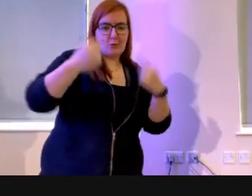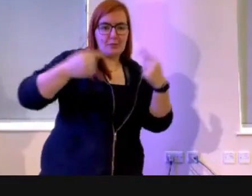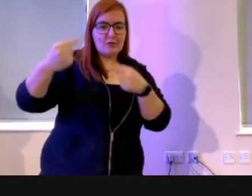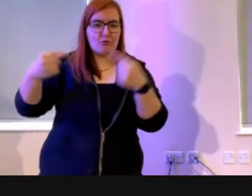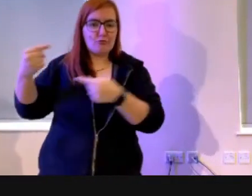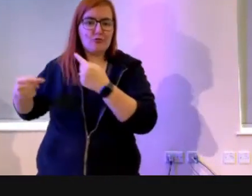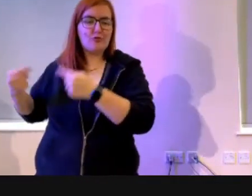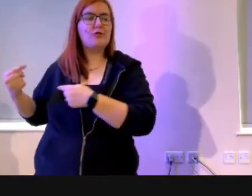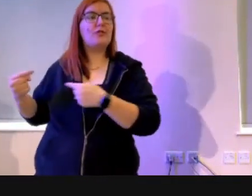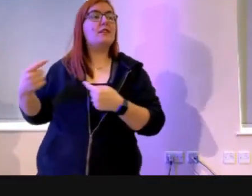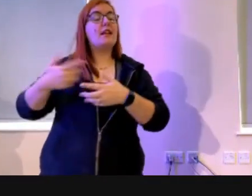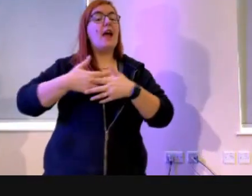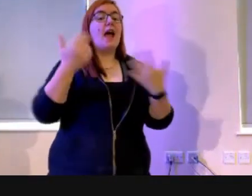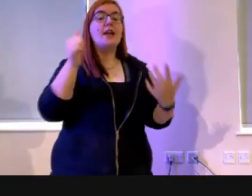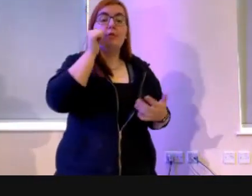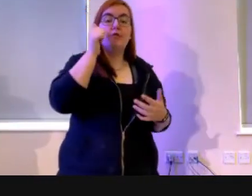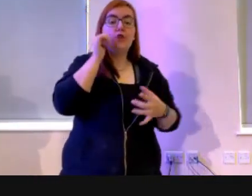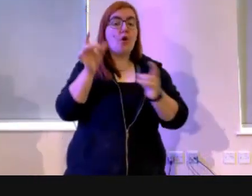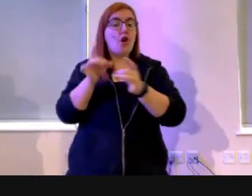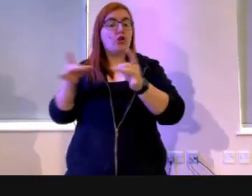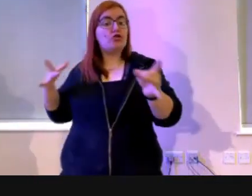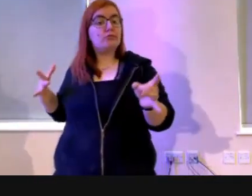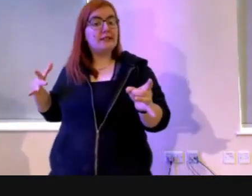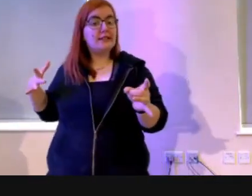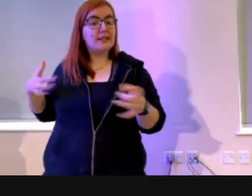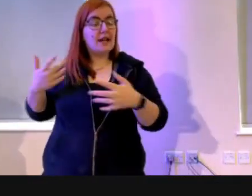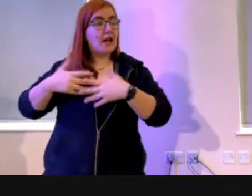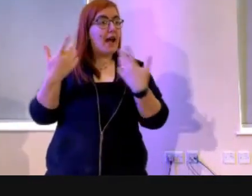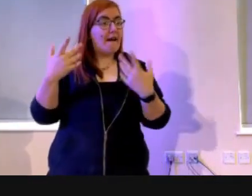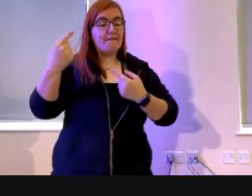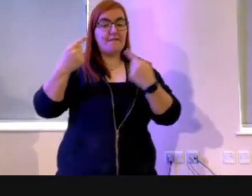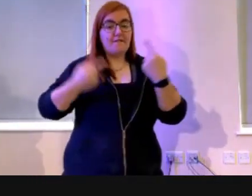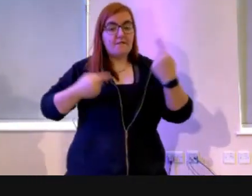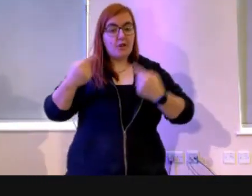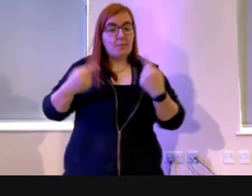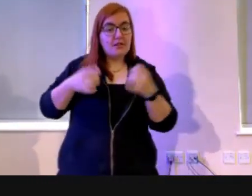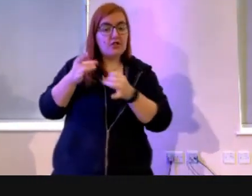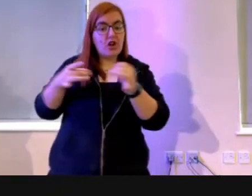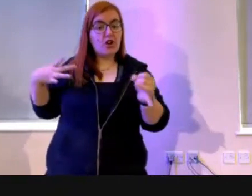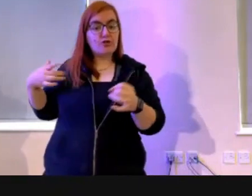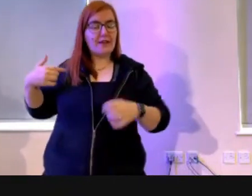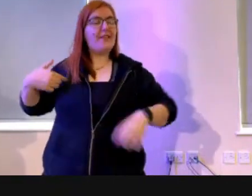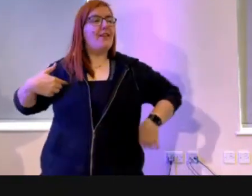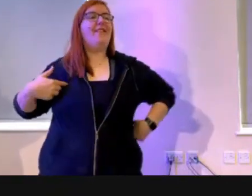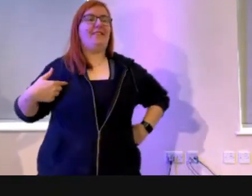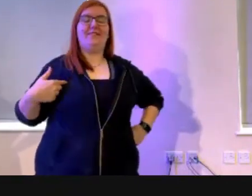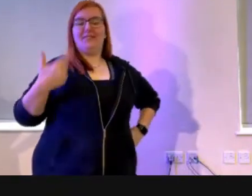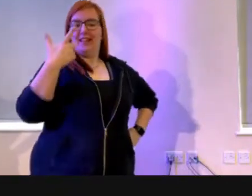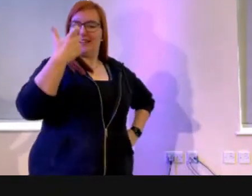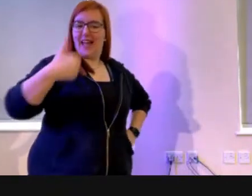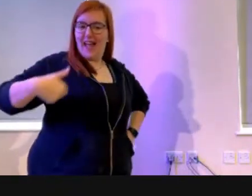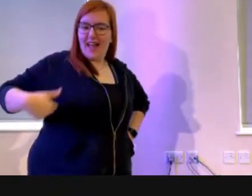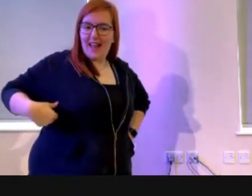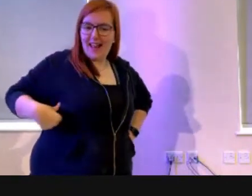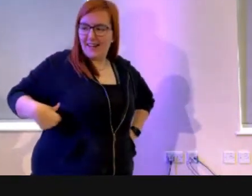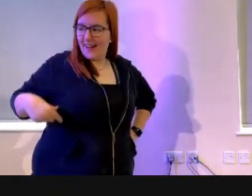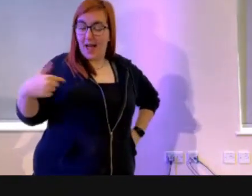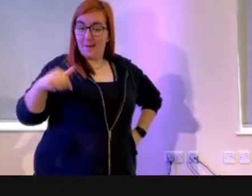they said, does anyone know how to do archery? Because we've got an archery contest coming up. I'm like, yeah, I know. I'm a bit of an expert,